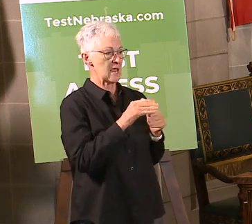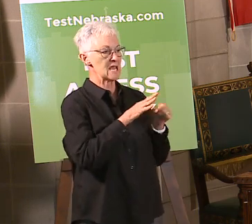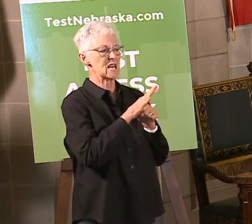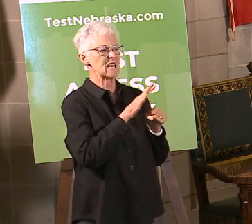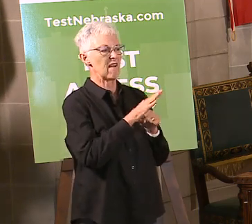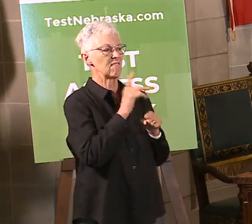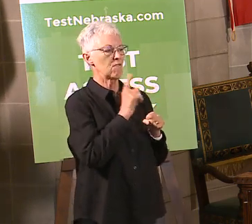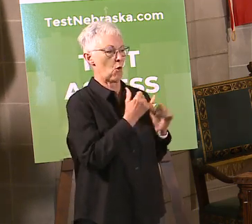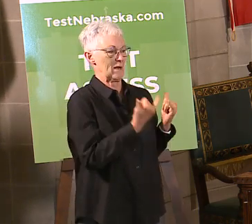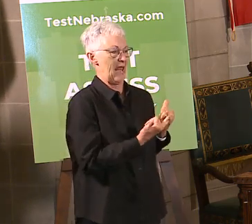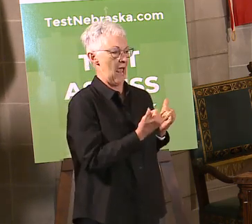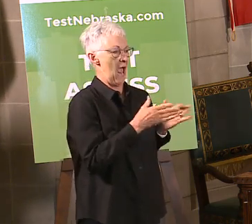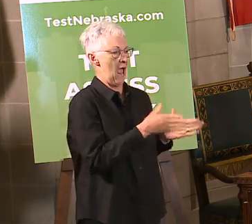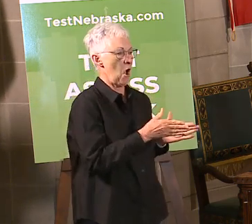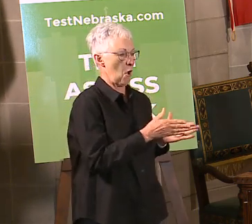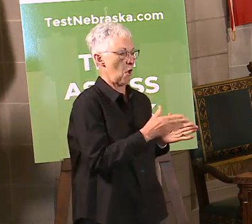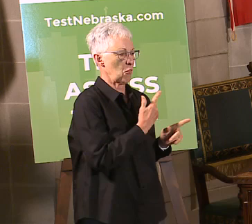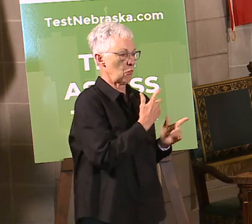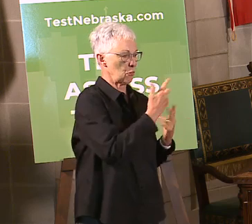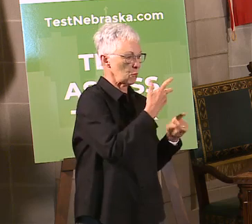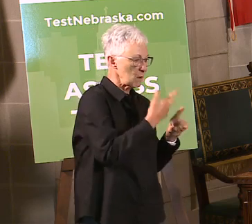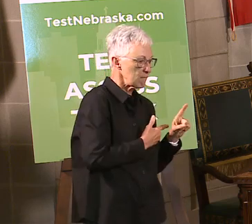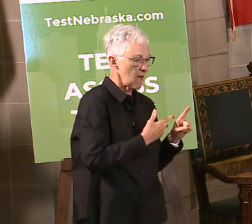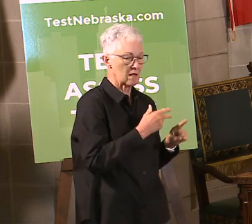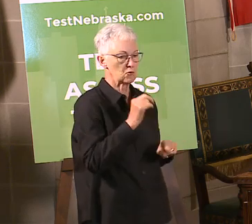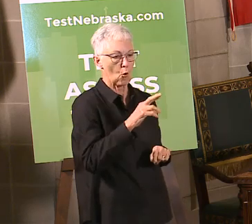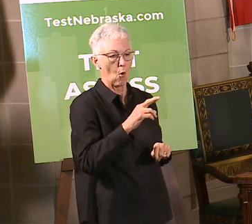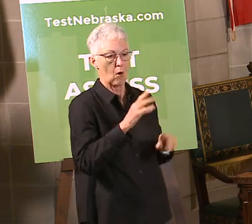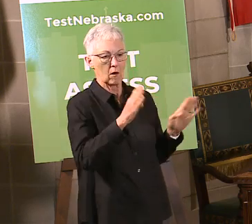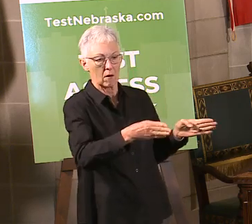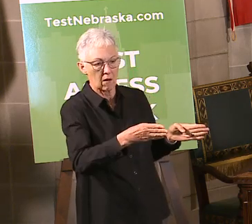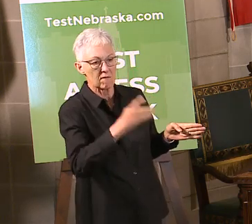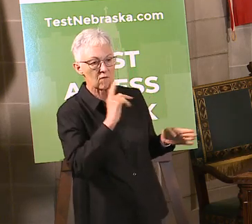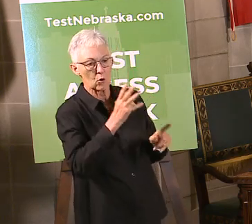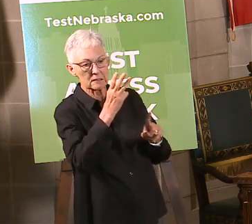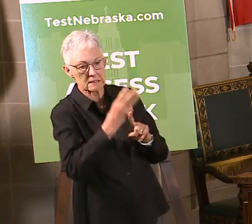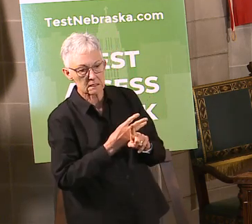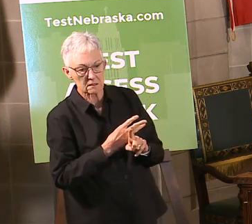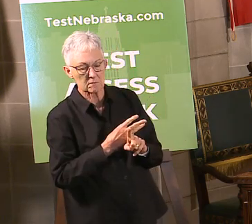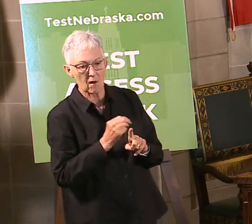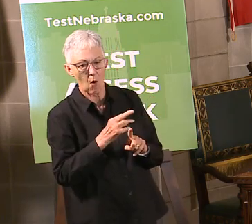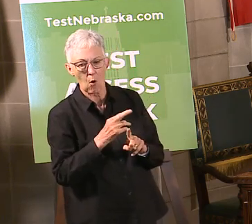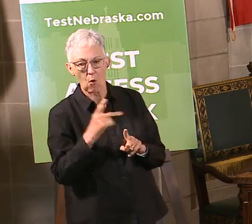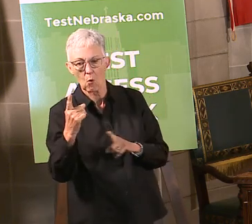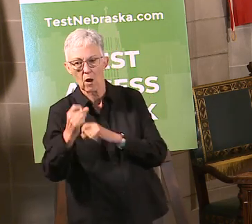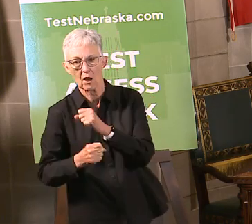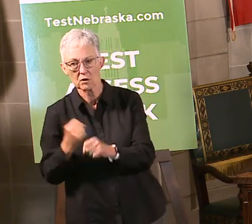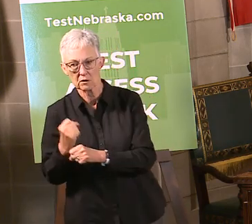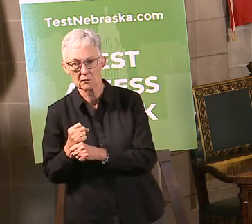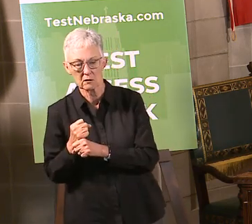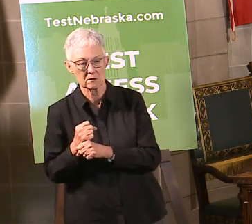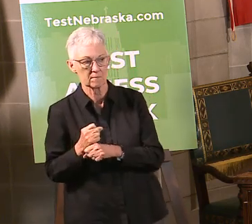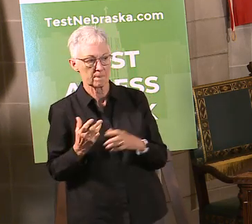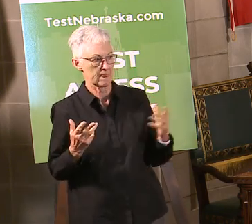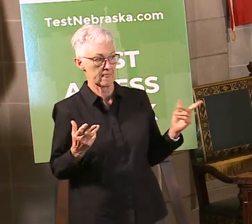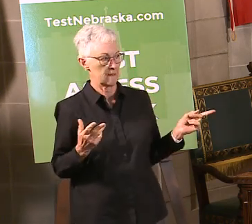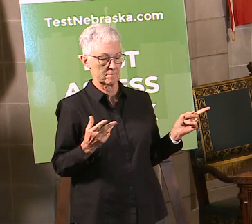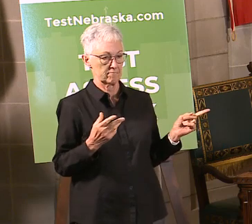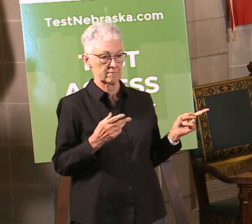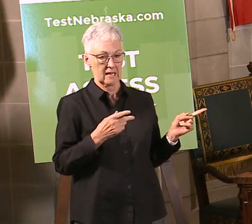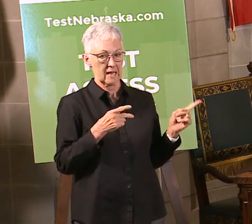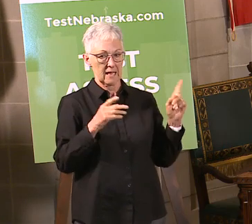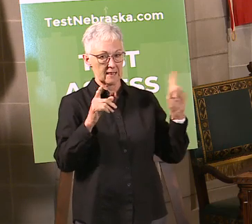again, the question was, could you just buy some or did you have to do a lump sum purchase? The deal that they offer us was a deal that we took. So,